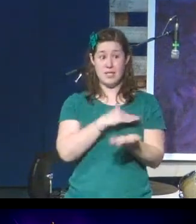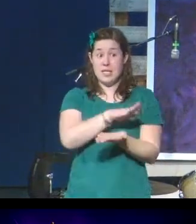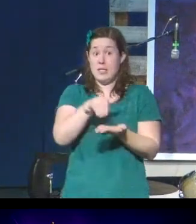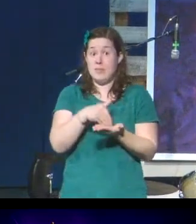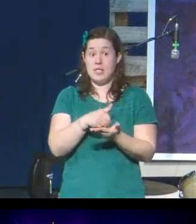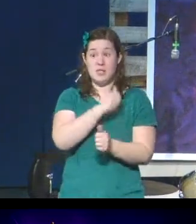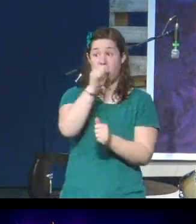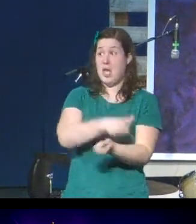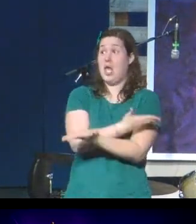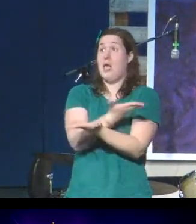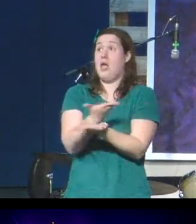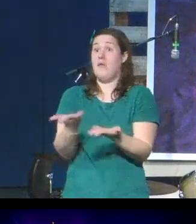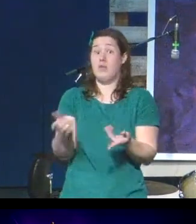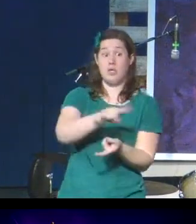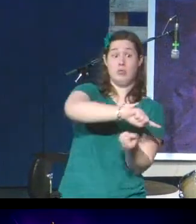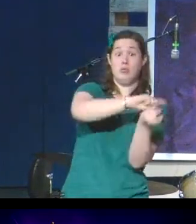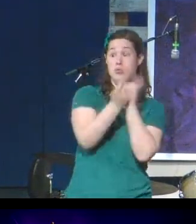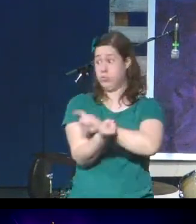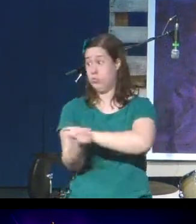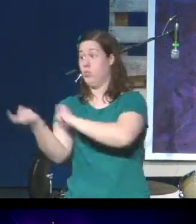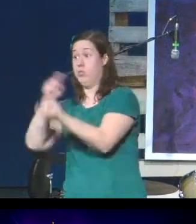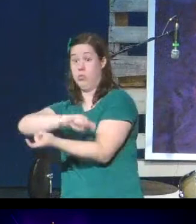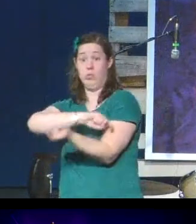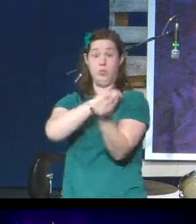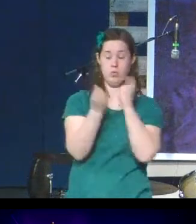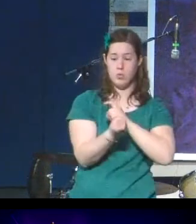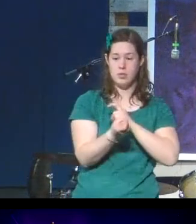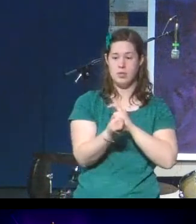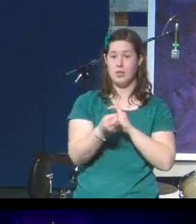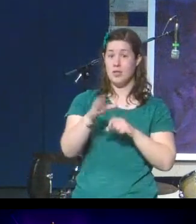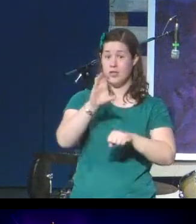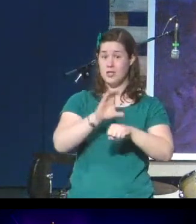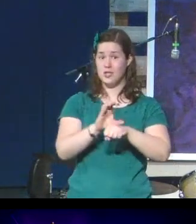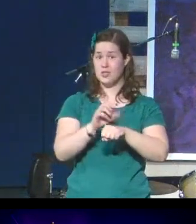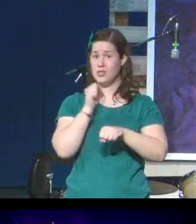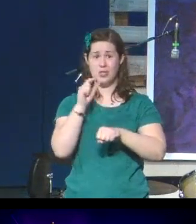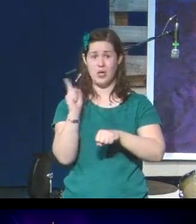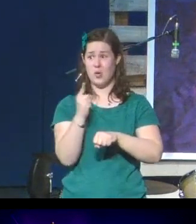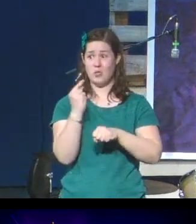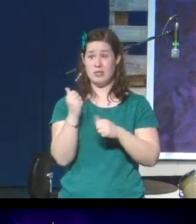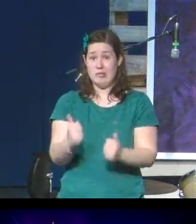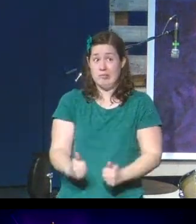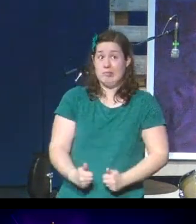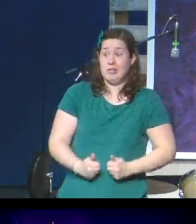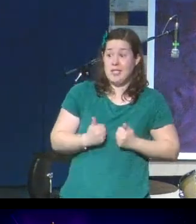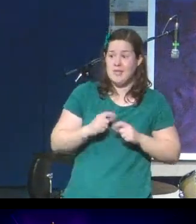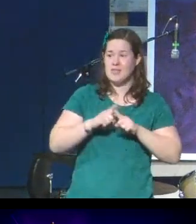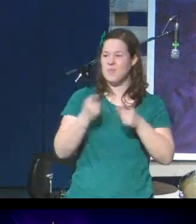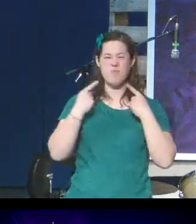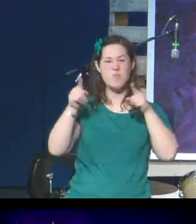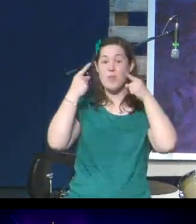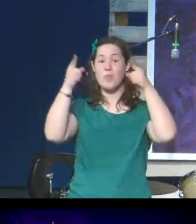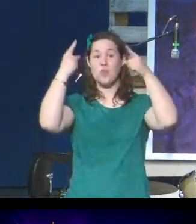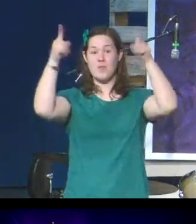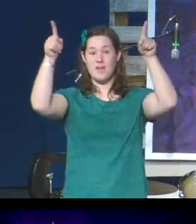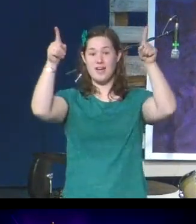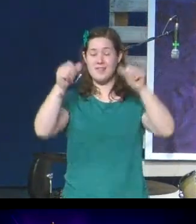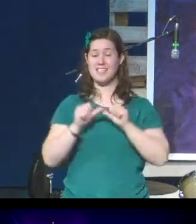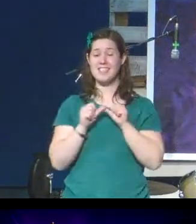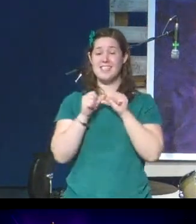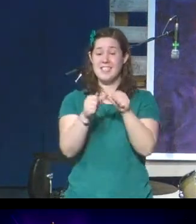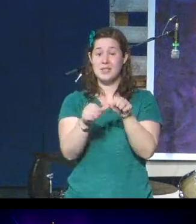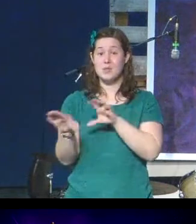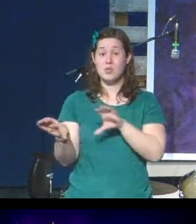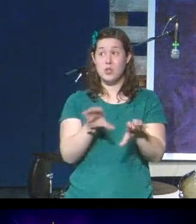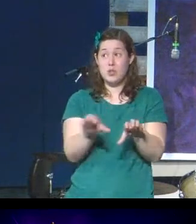only does the church still live, but it thrives. It continues. It continues doing and being the very thing